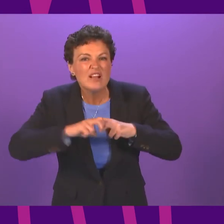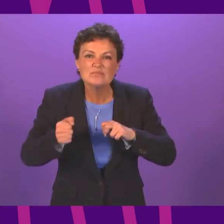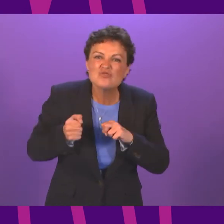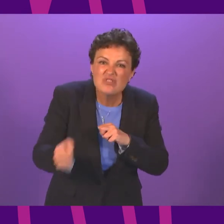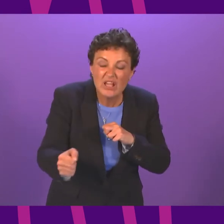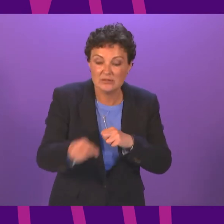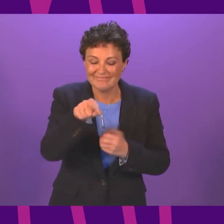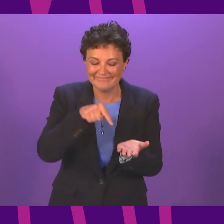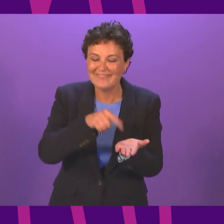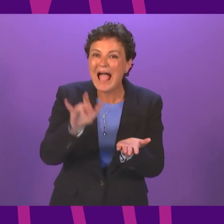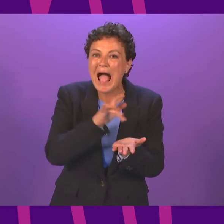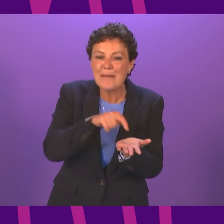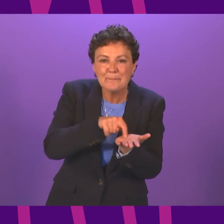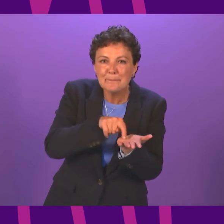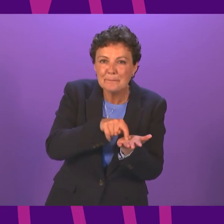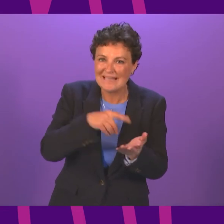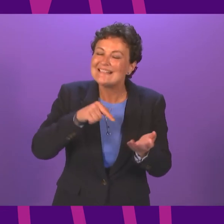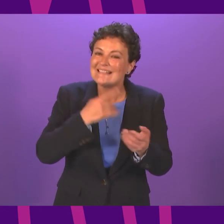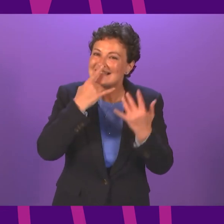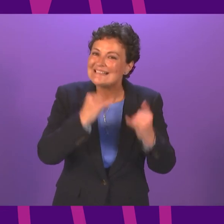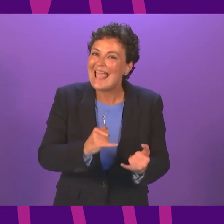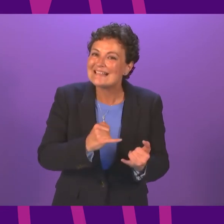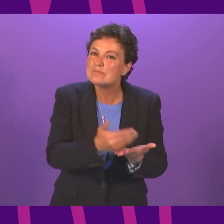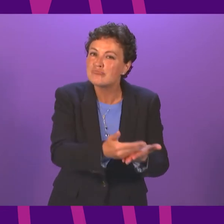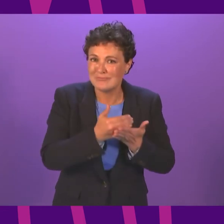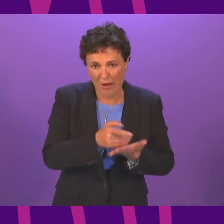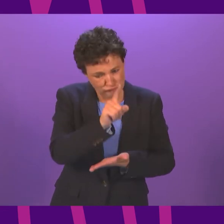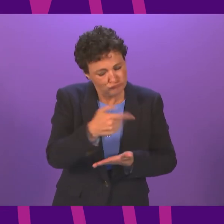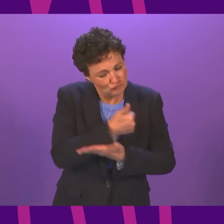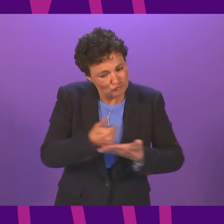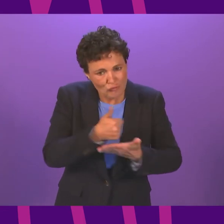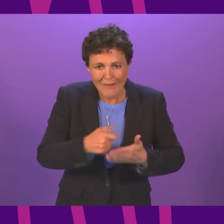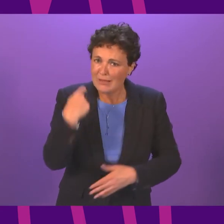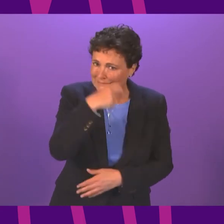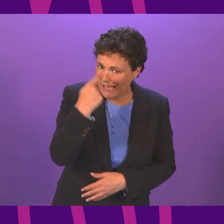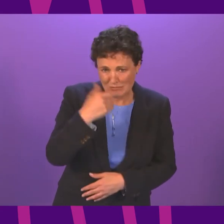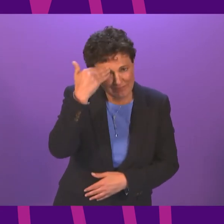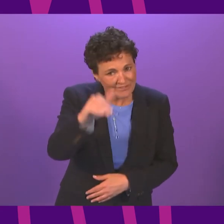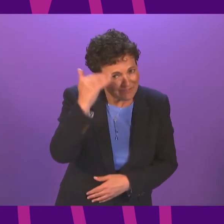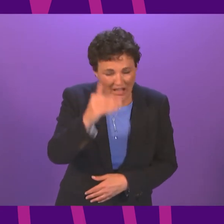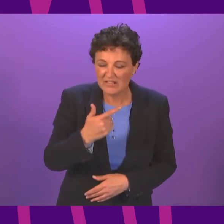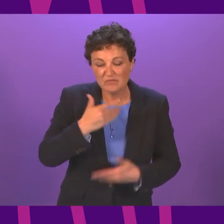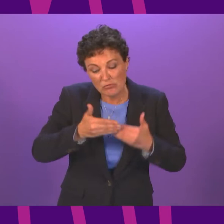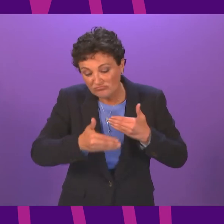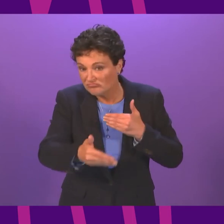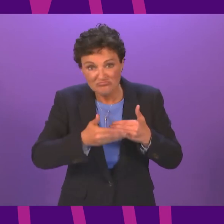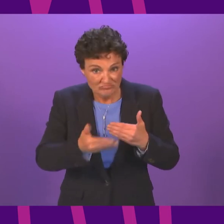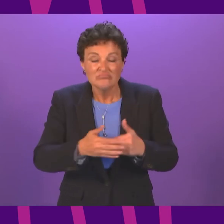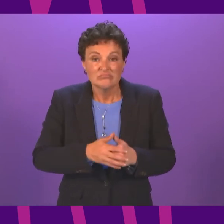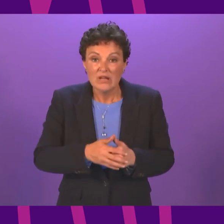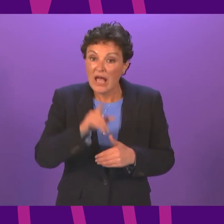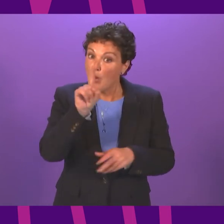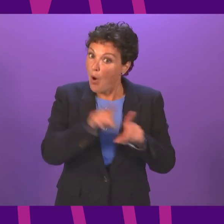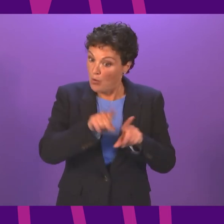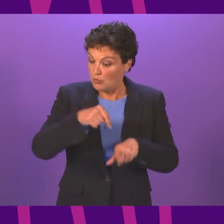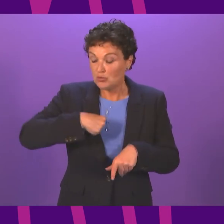Test and protect will also remain a vital part of our approach. Regular testing will still be advised for a period at least. And while we